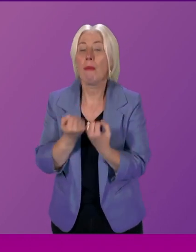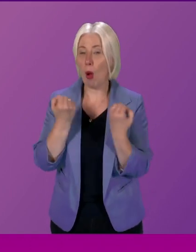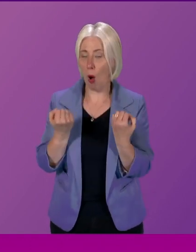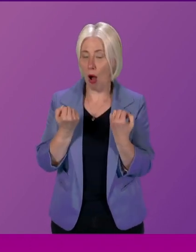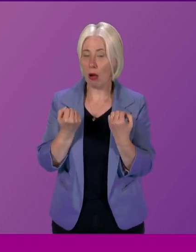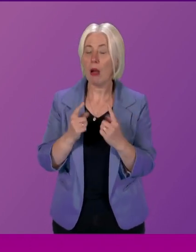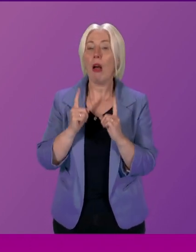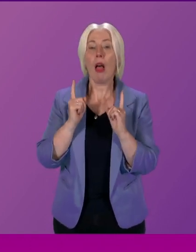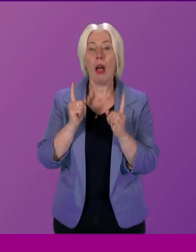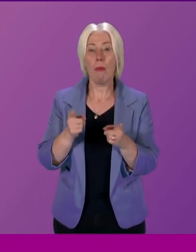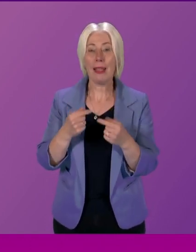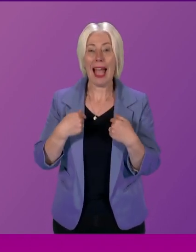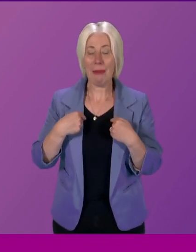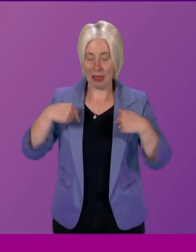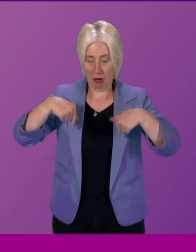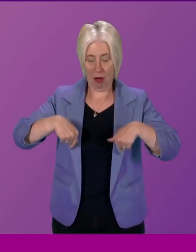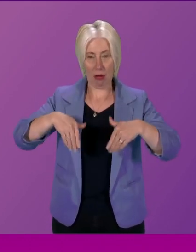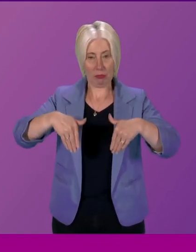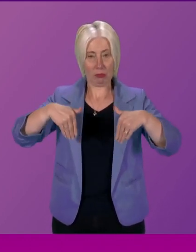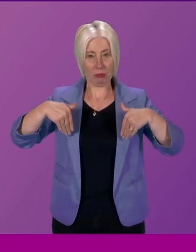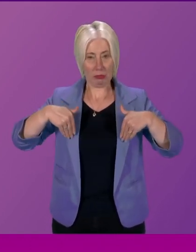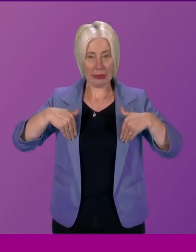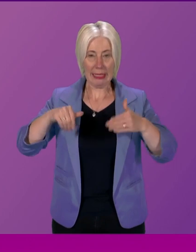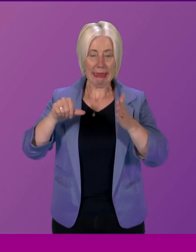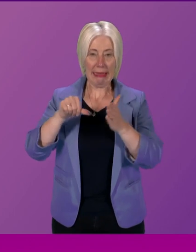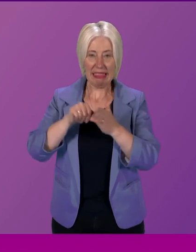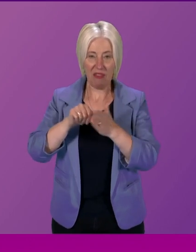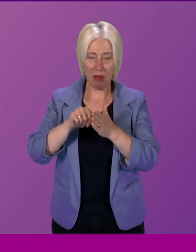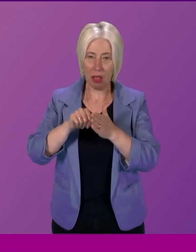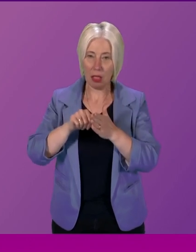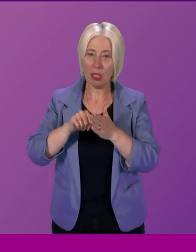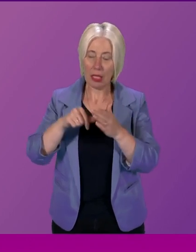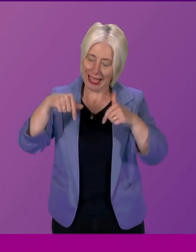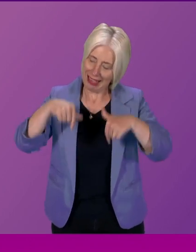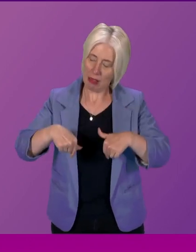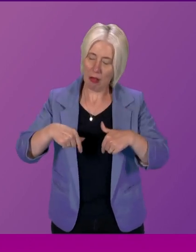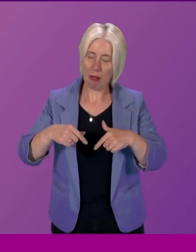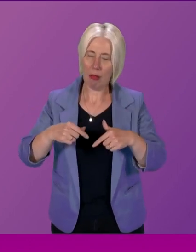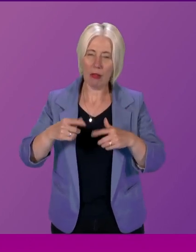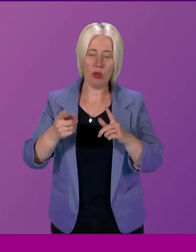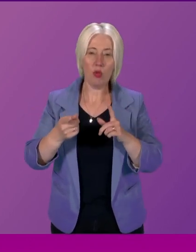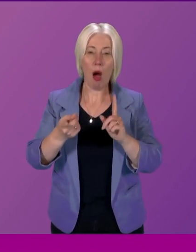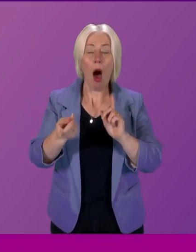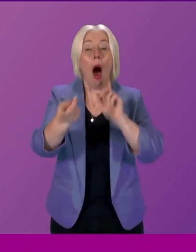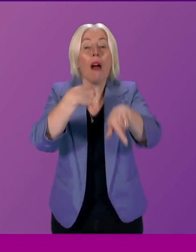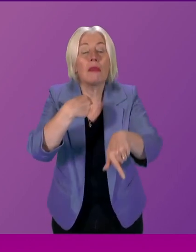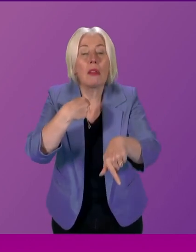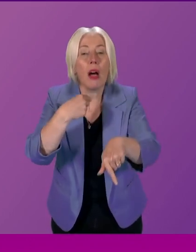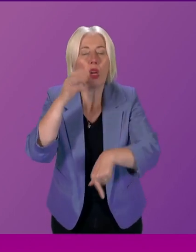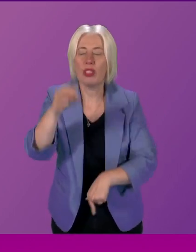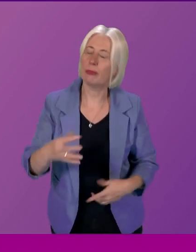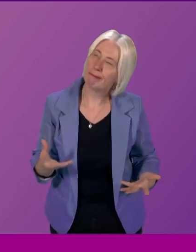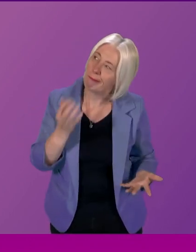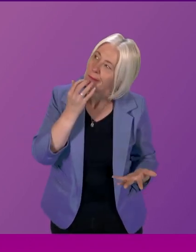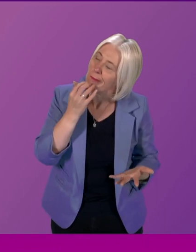as a backbencher it is very difficult to get an answer in this parliament I'm taken by the fact also that